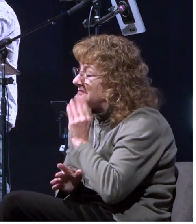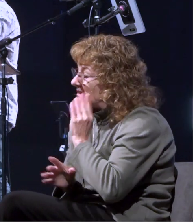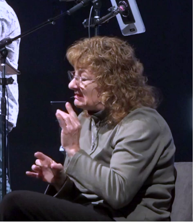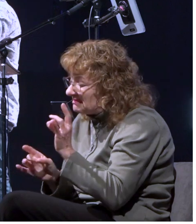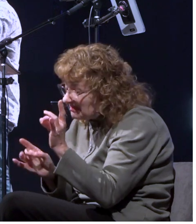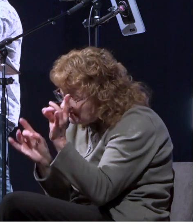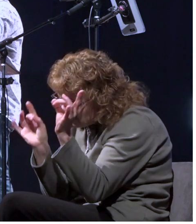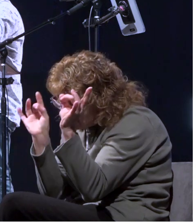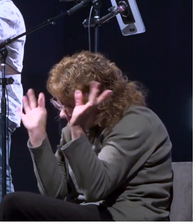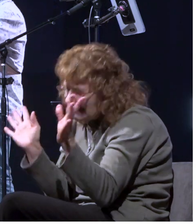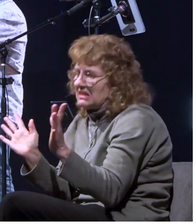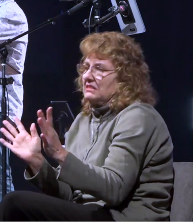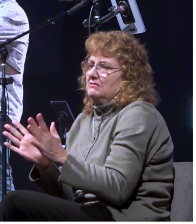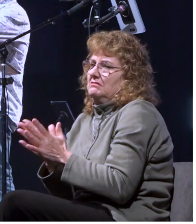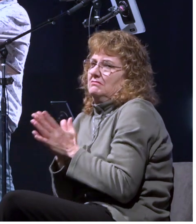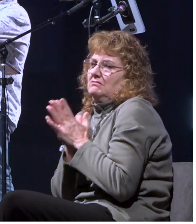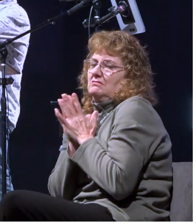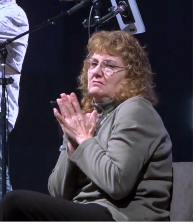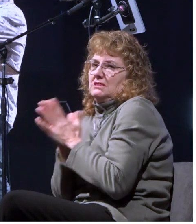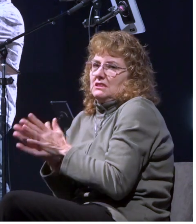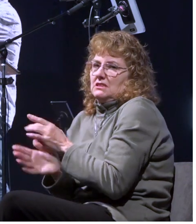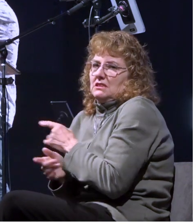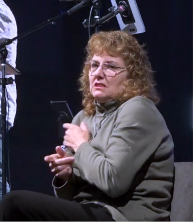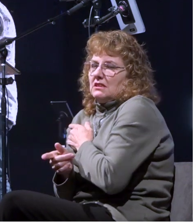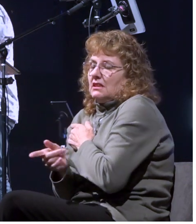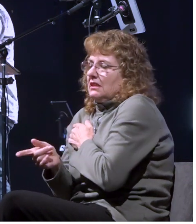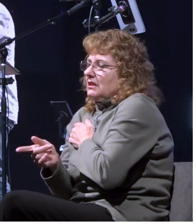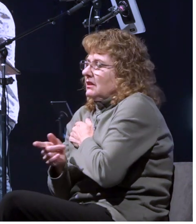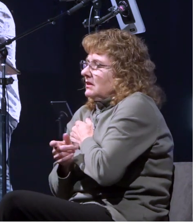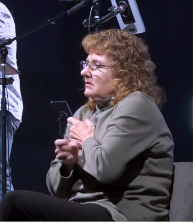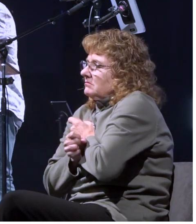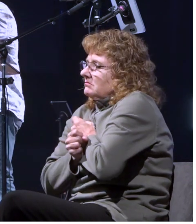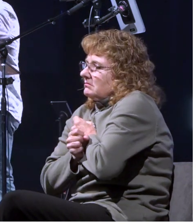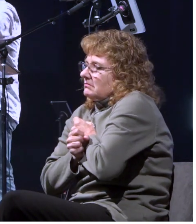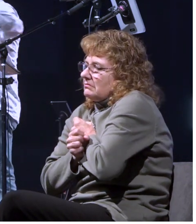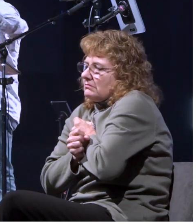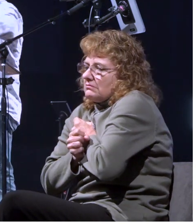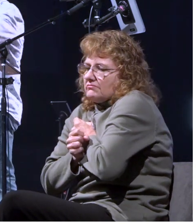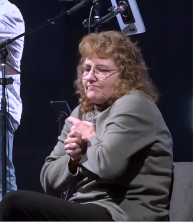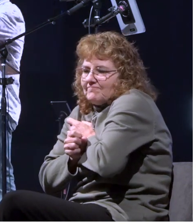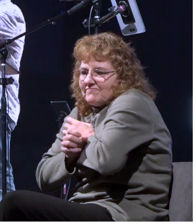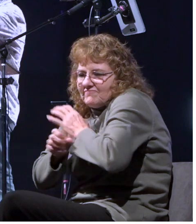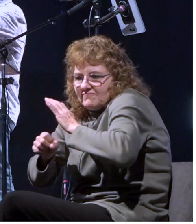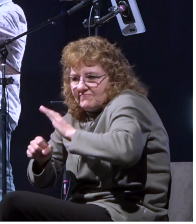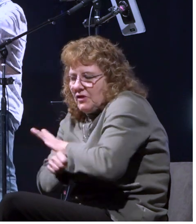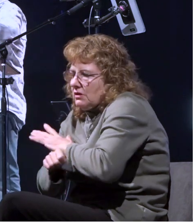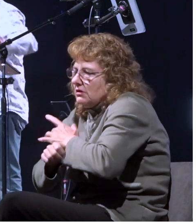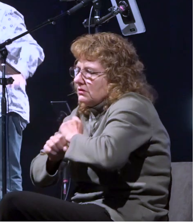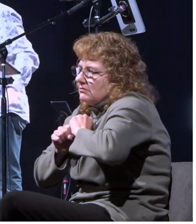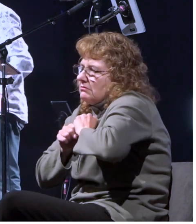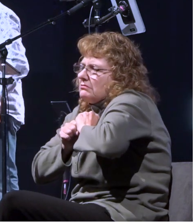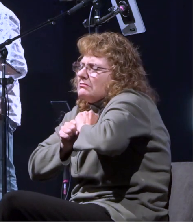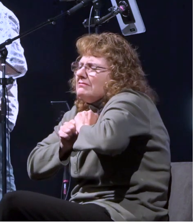event that led her just completely and utterly helpless in an out of control